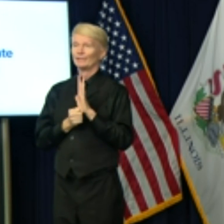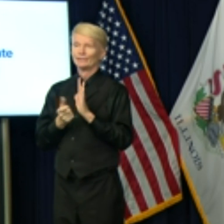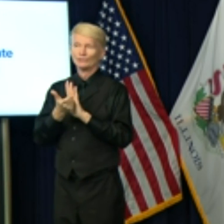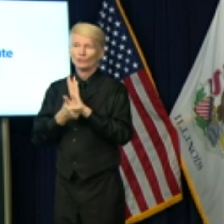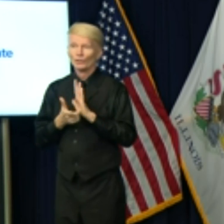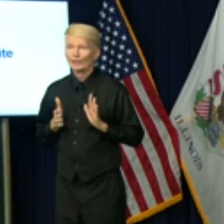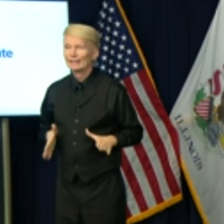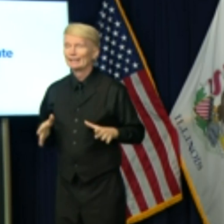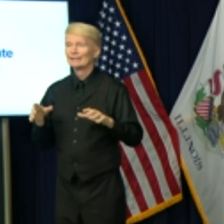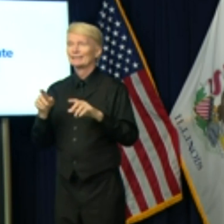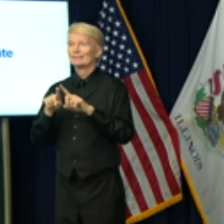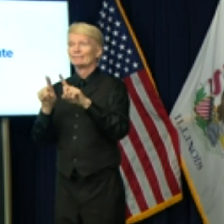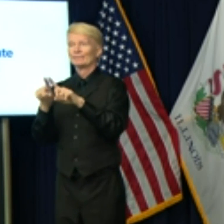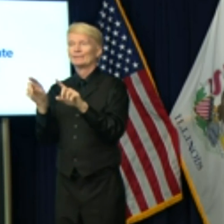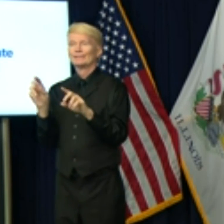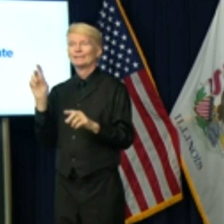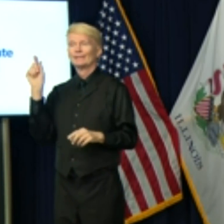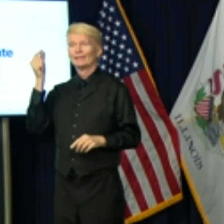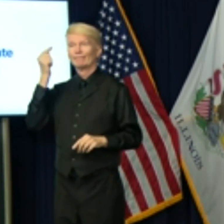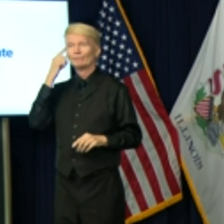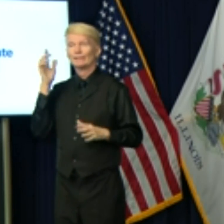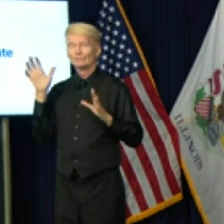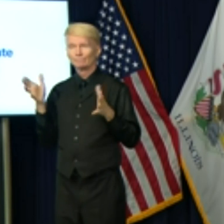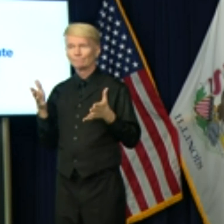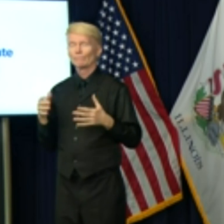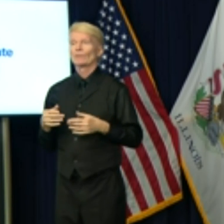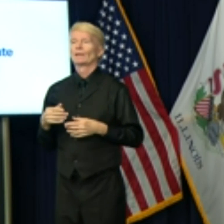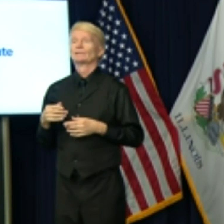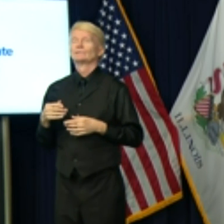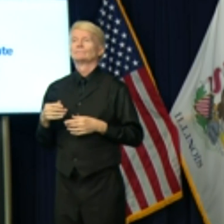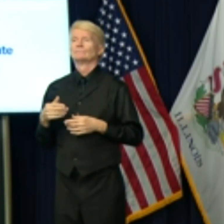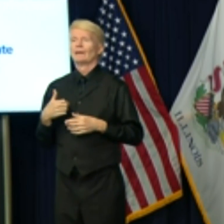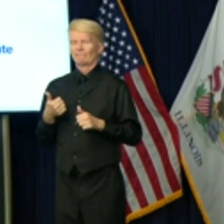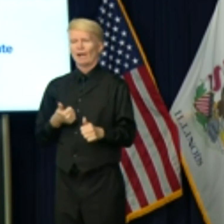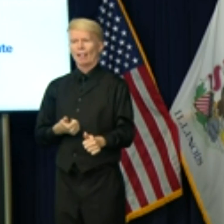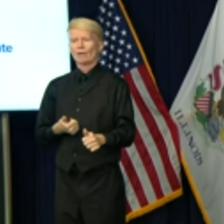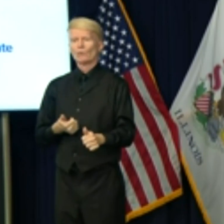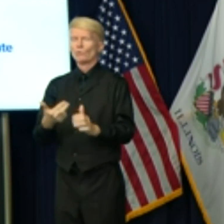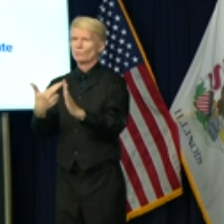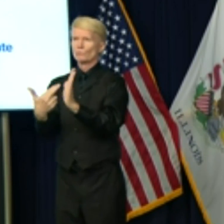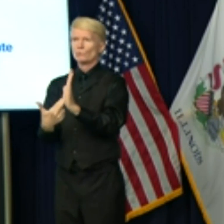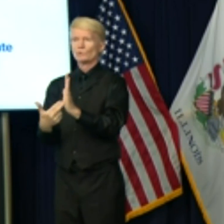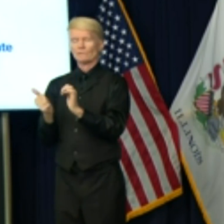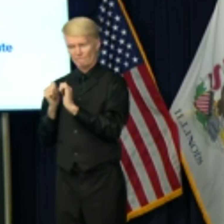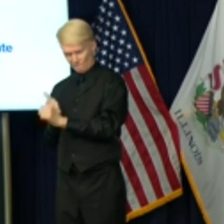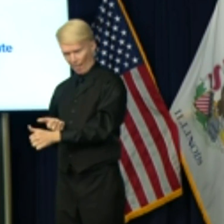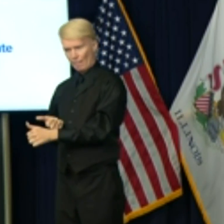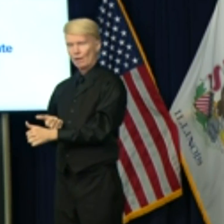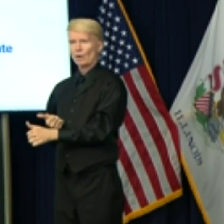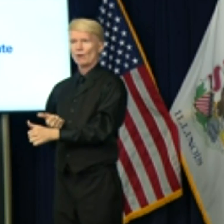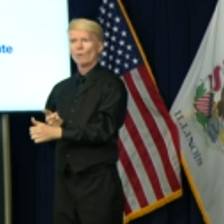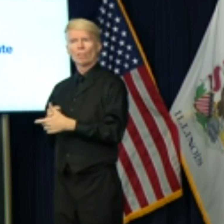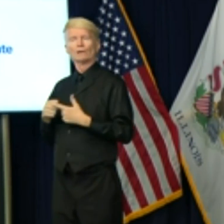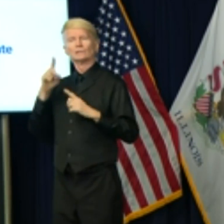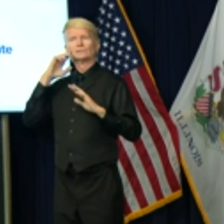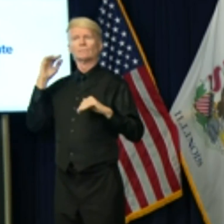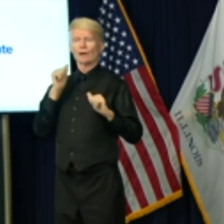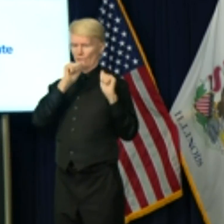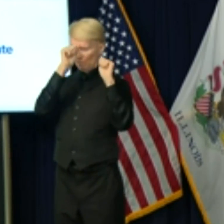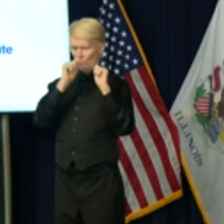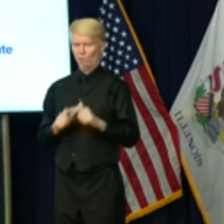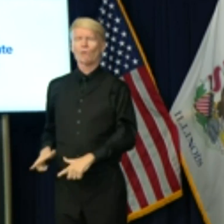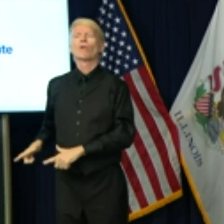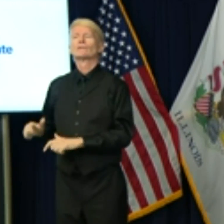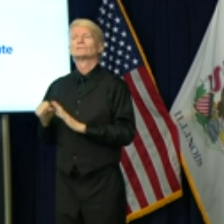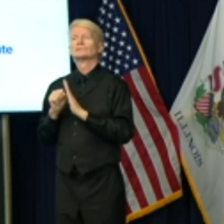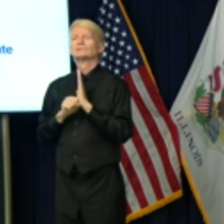are following the mitigations and the rules and the orders, we would expect everyone in the state to